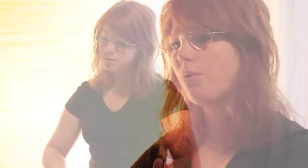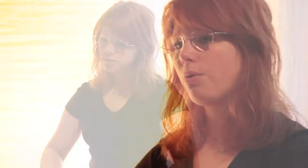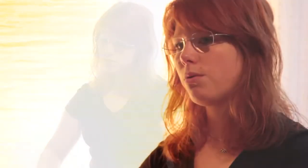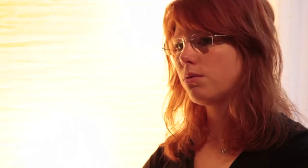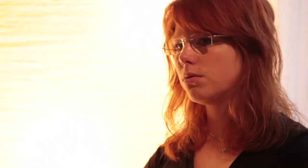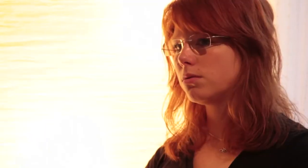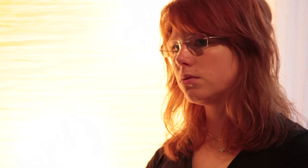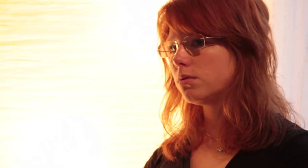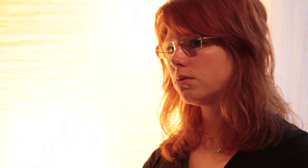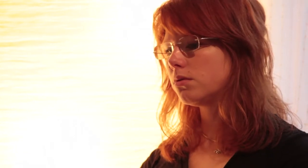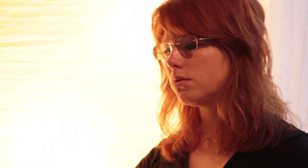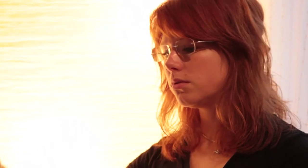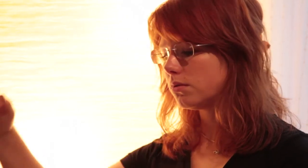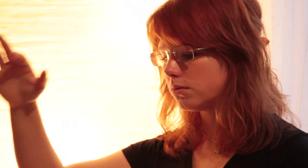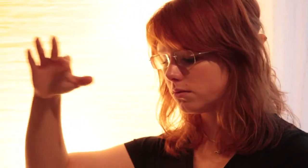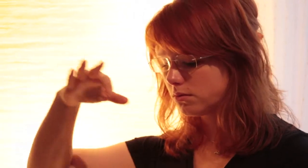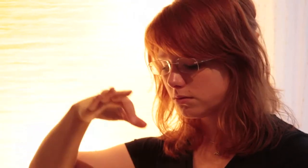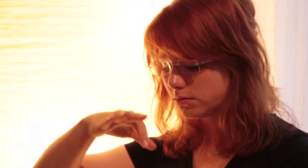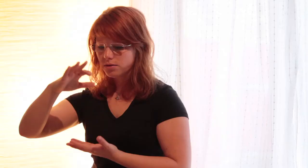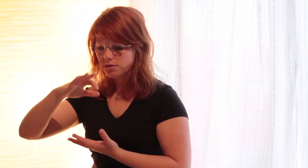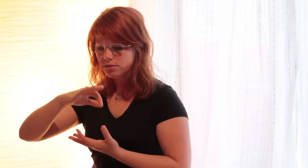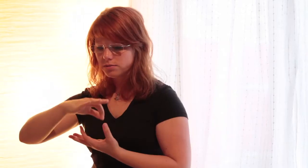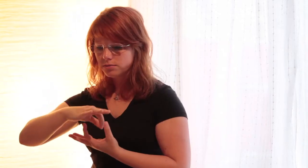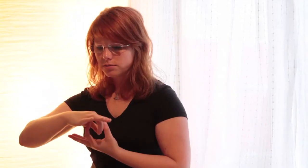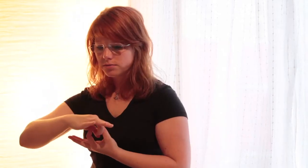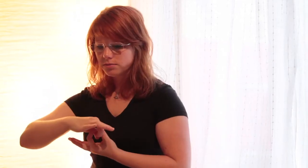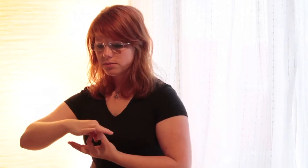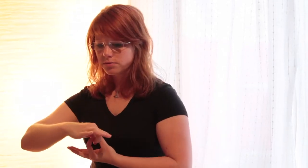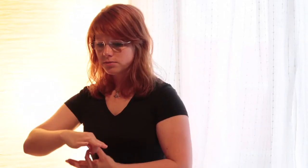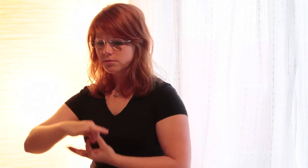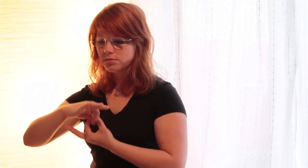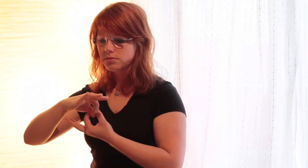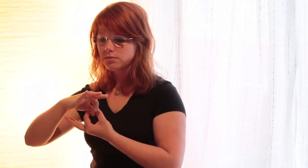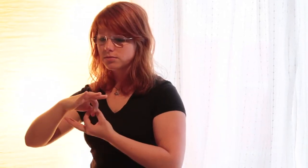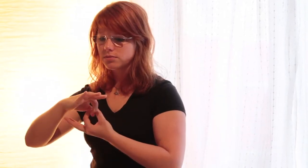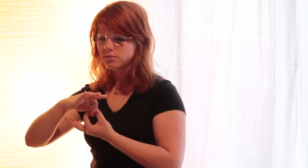Where I find peace again